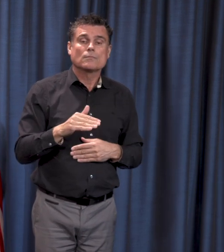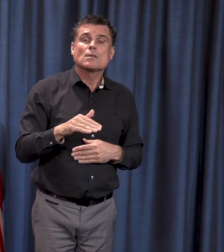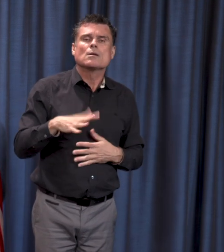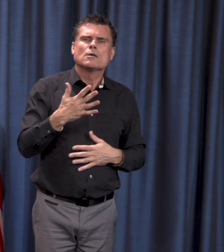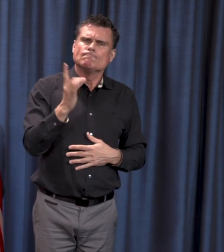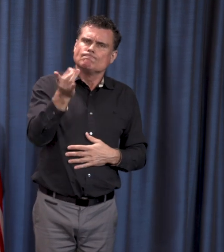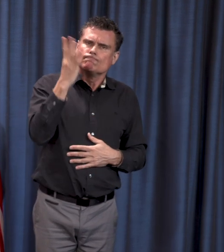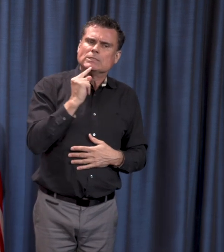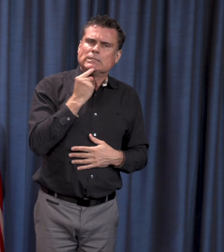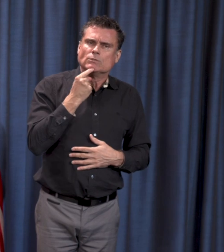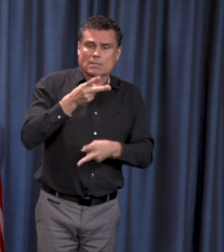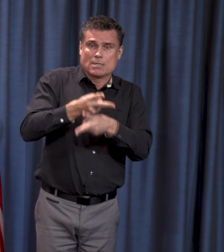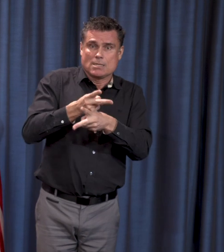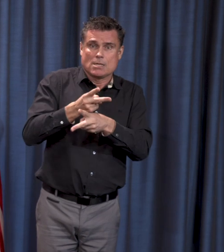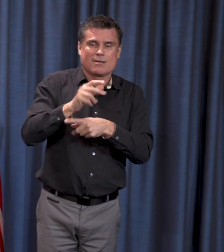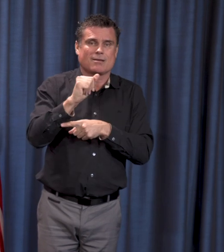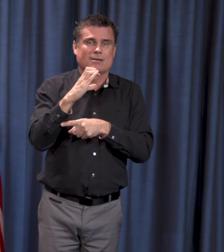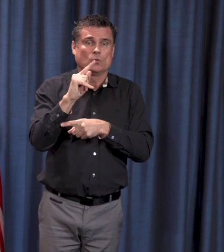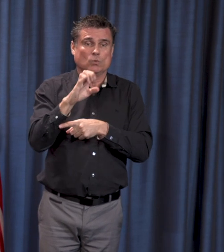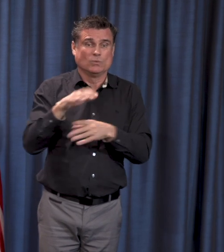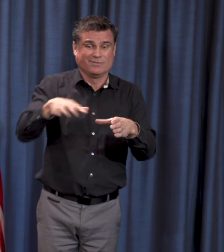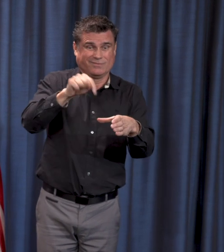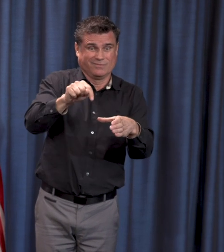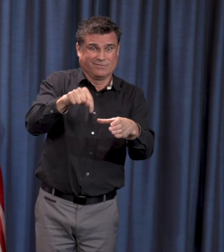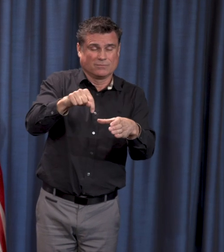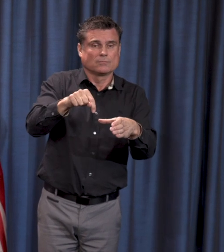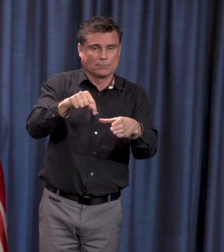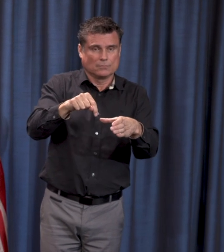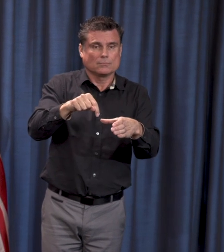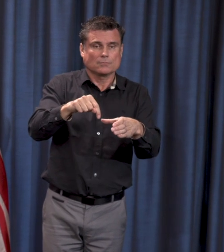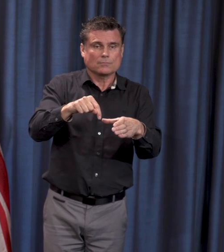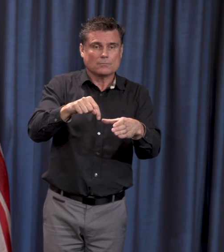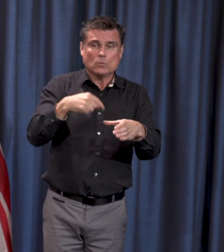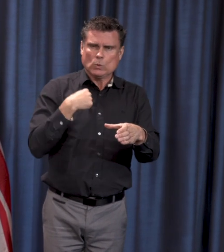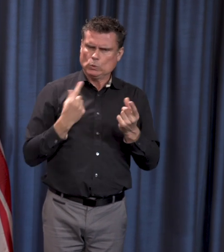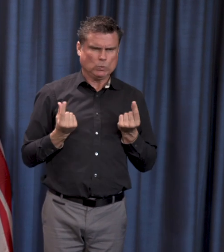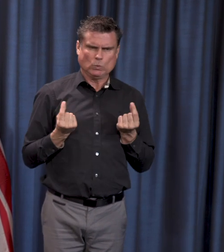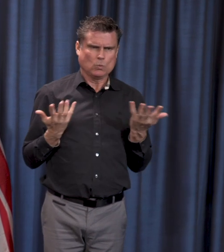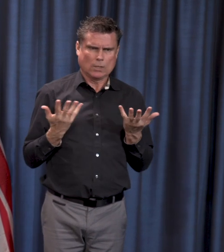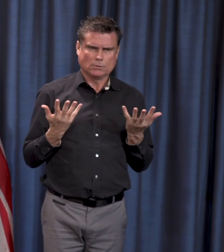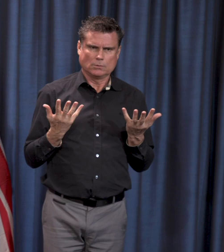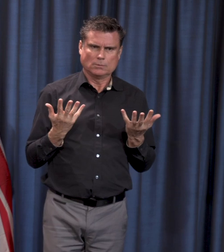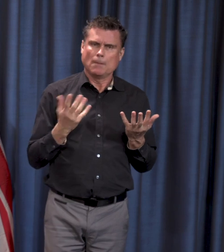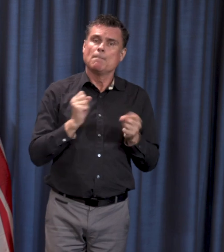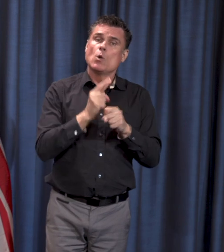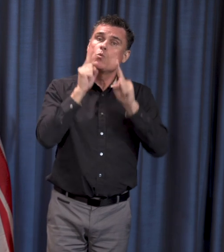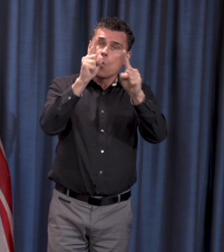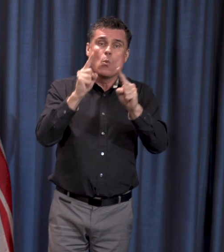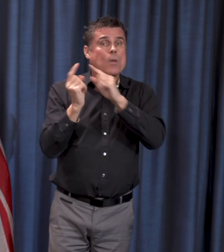by by activating surge capacity, we've increased the number of beds available in the system by